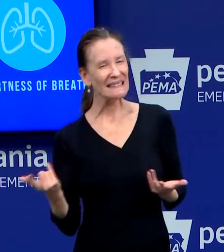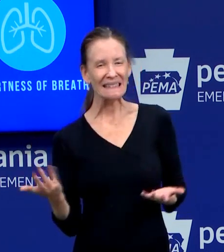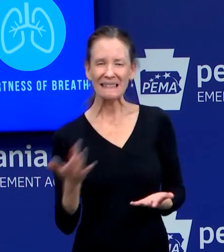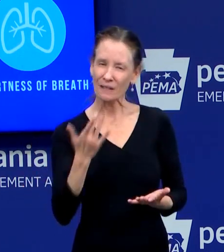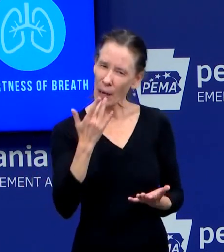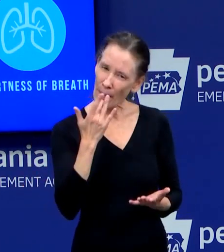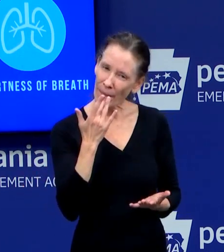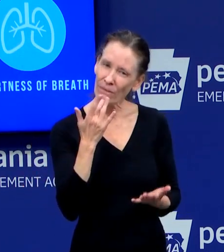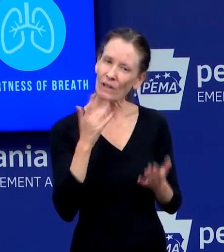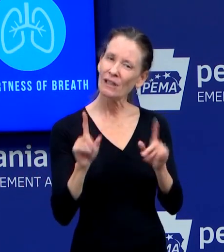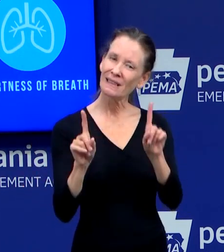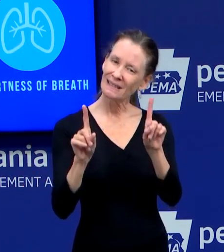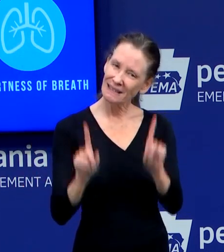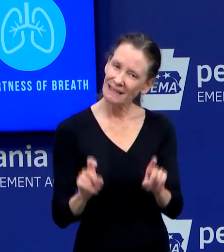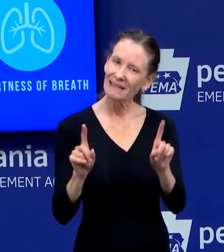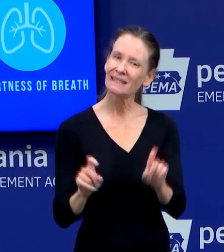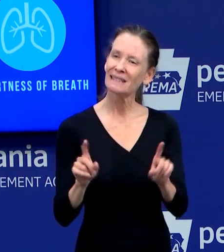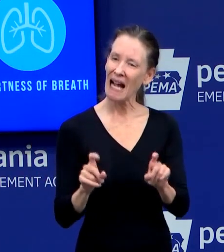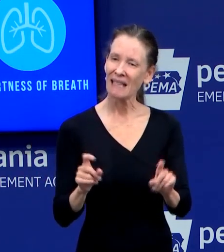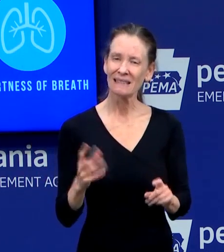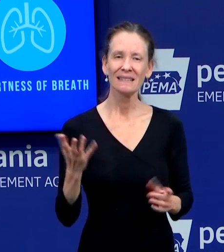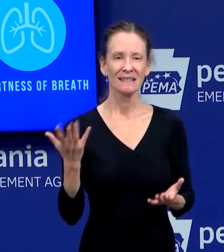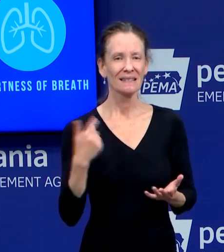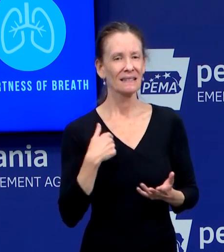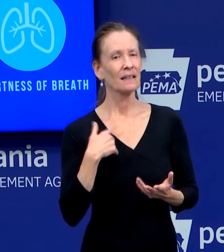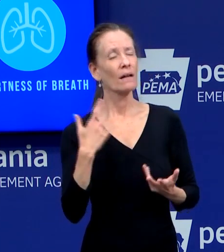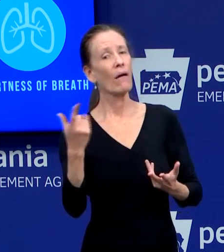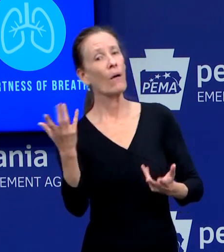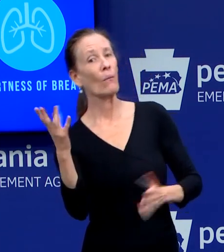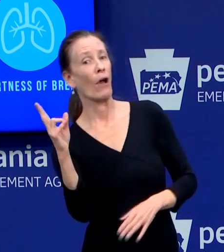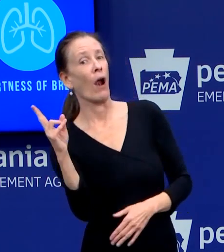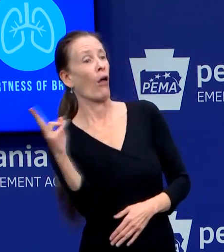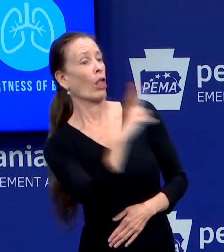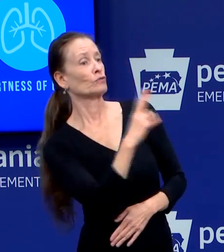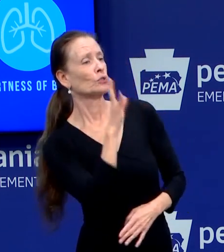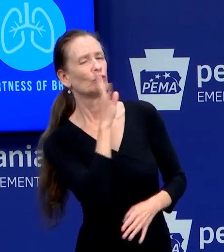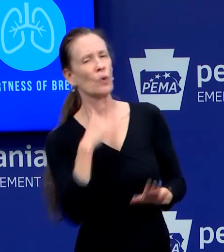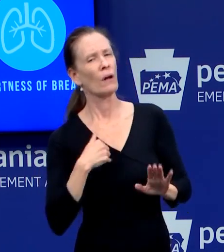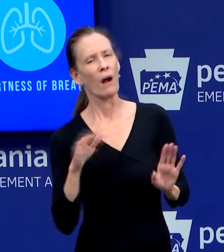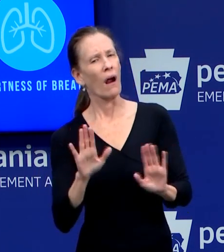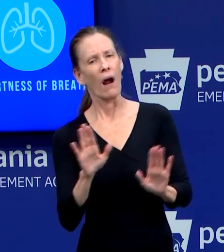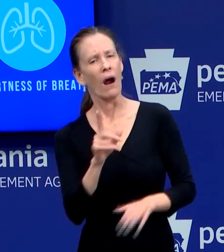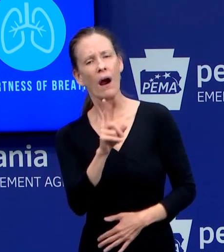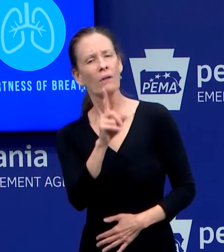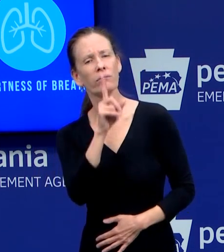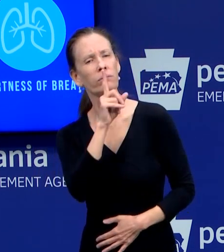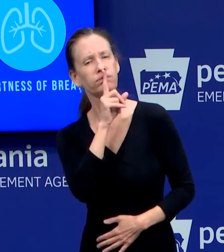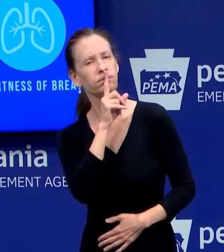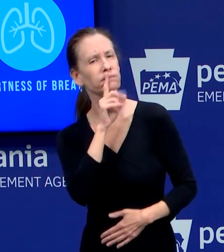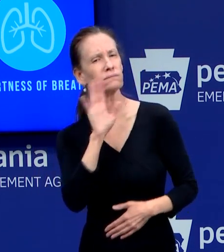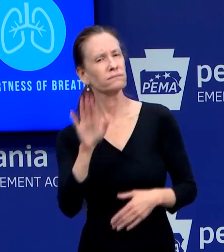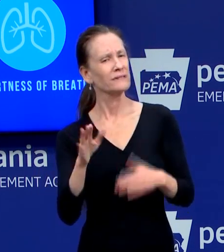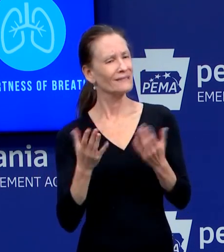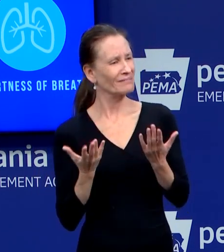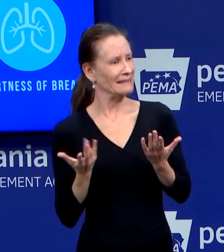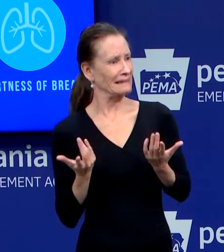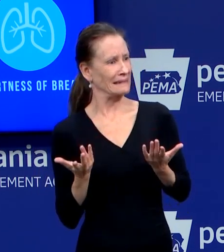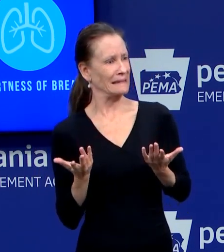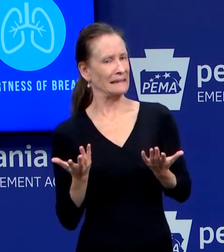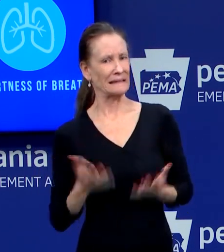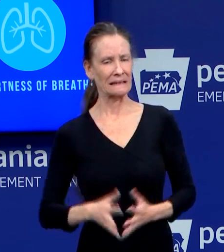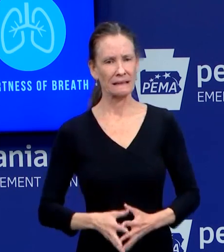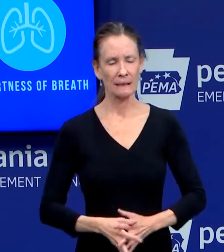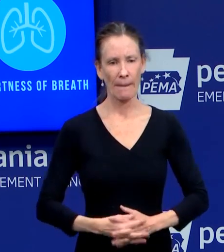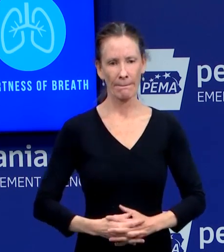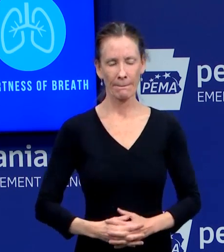But it sounds like you have been saying Pennsylvania has avoided that situation. I, I think that what,